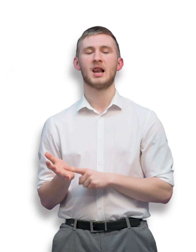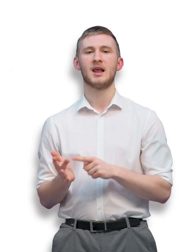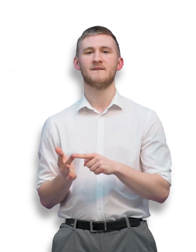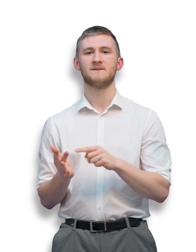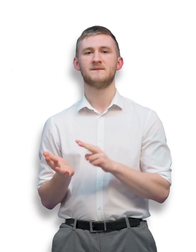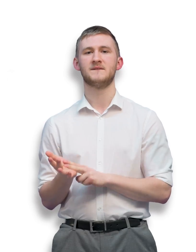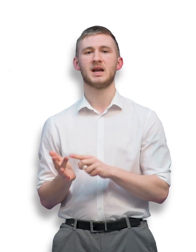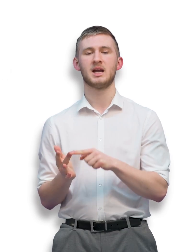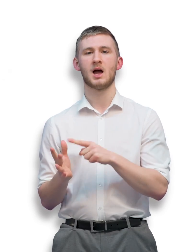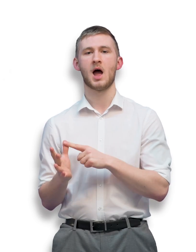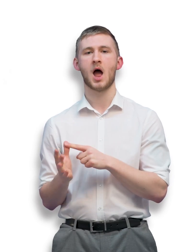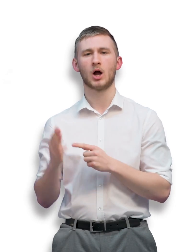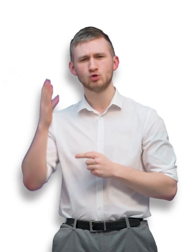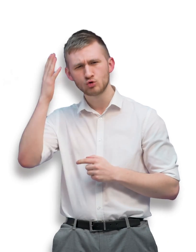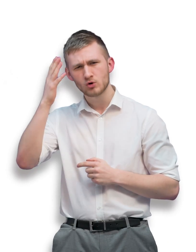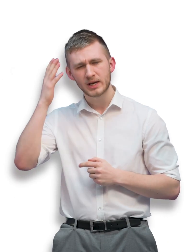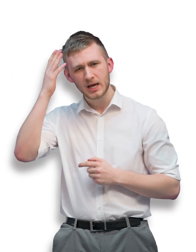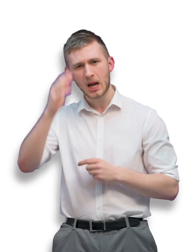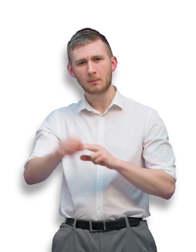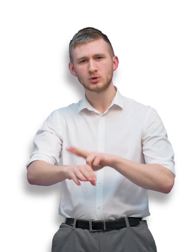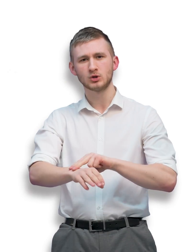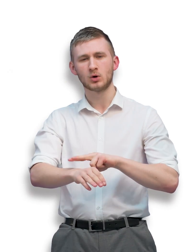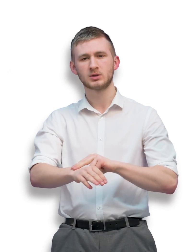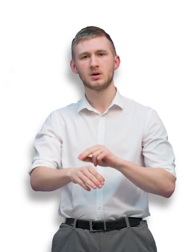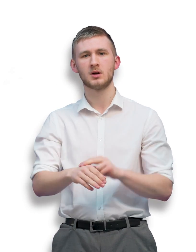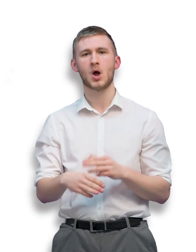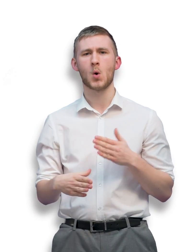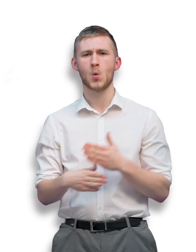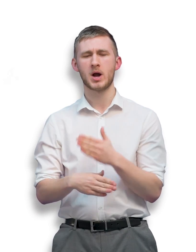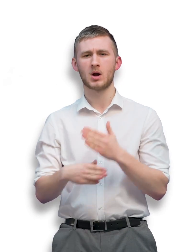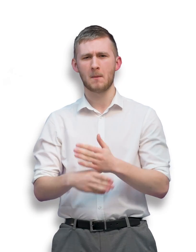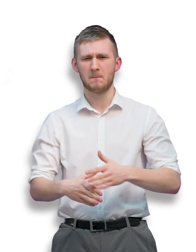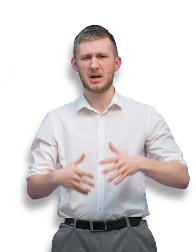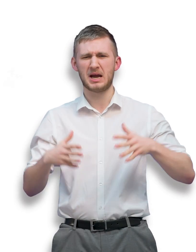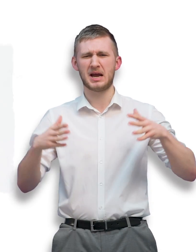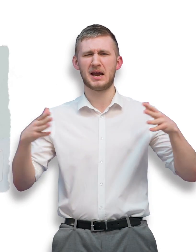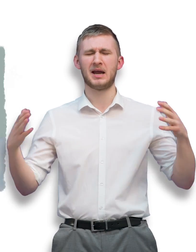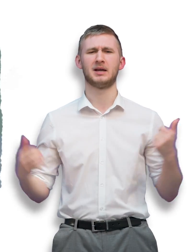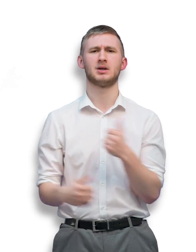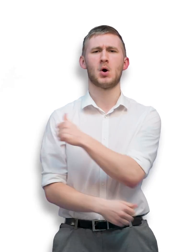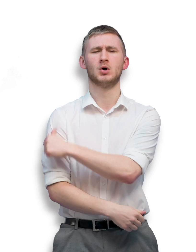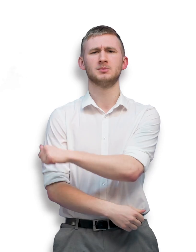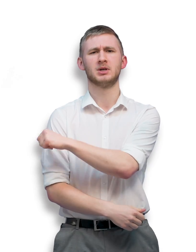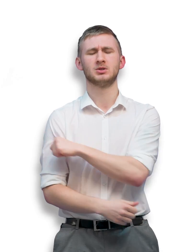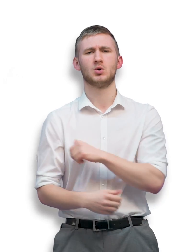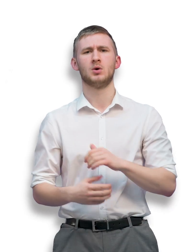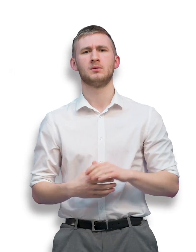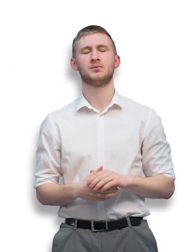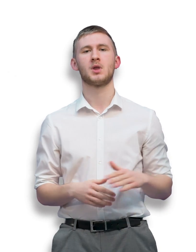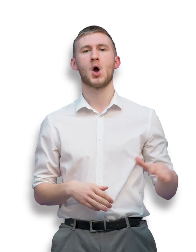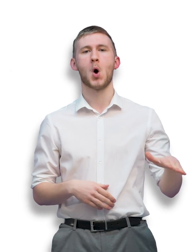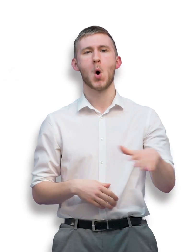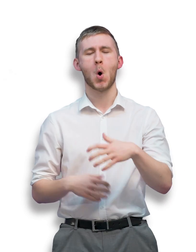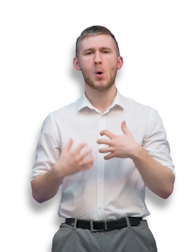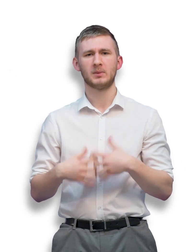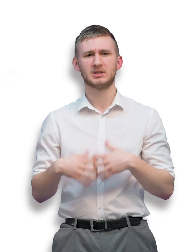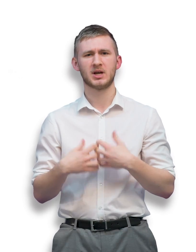Olivia had dreams of being a doctor Who worked in a hospital tower But all the machines she needed to use Simply